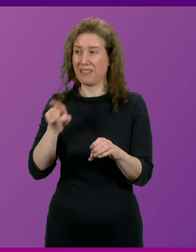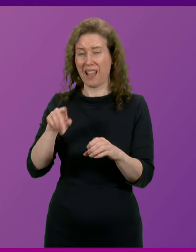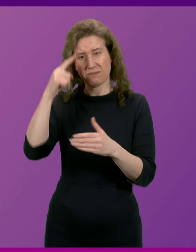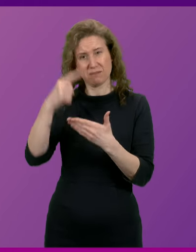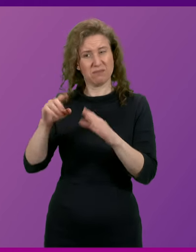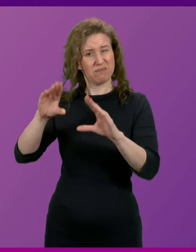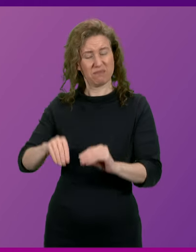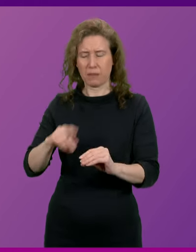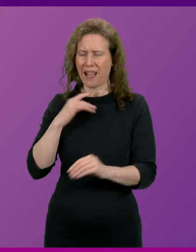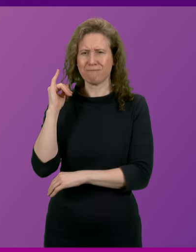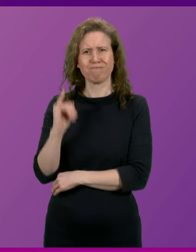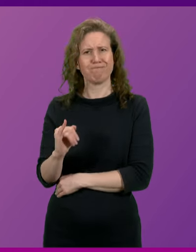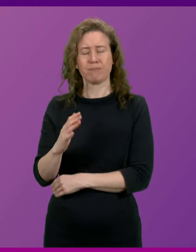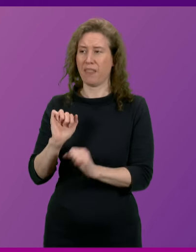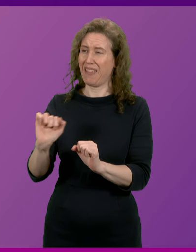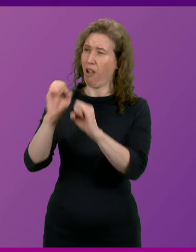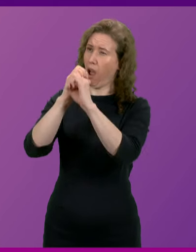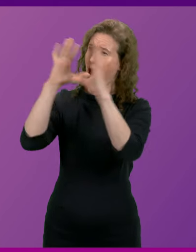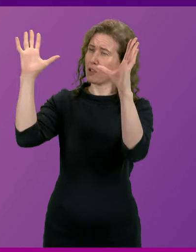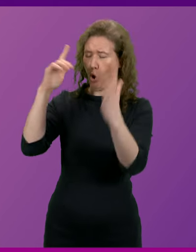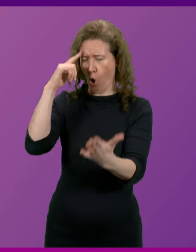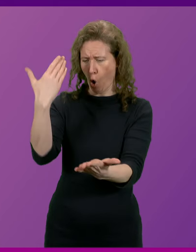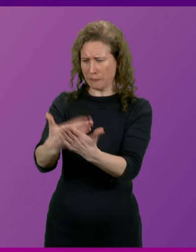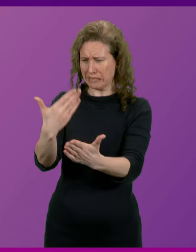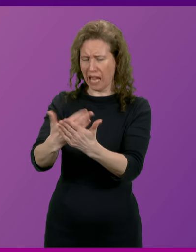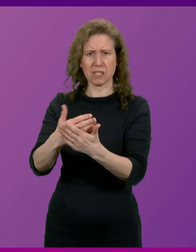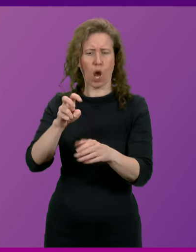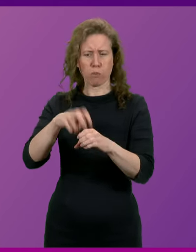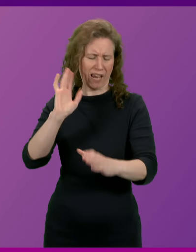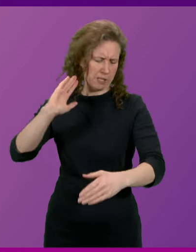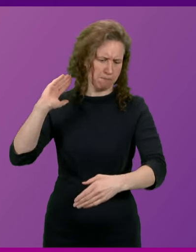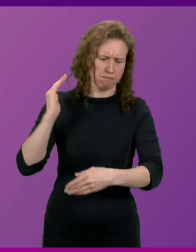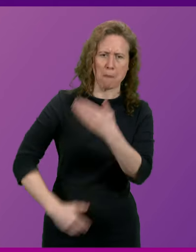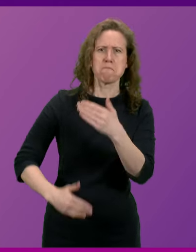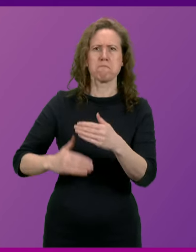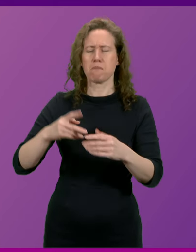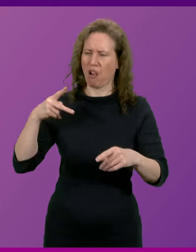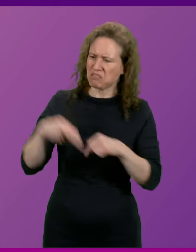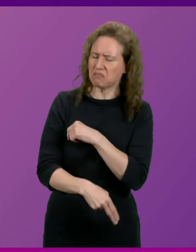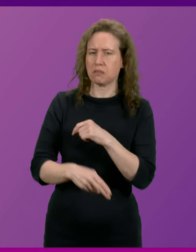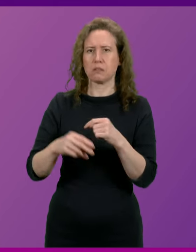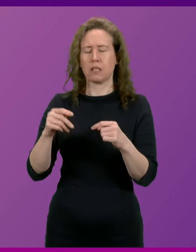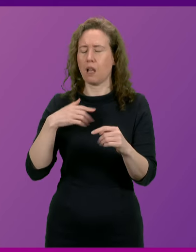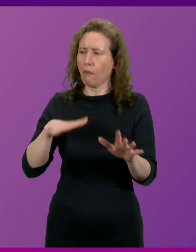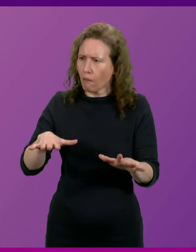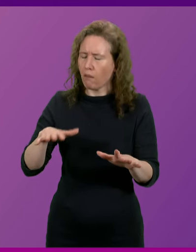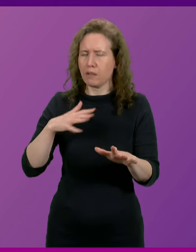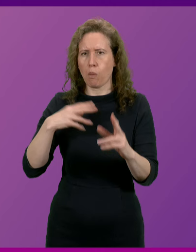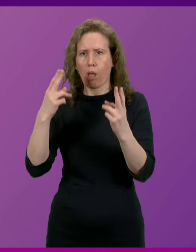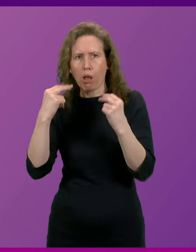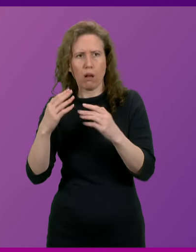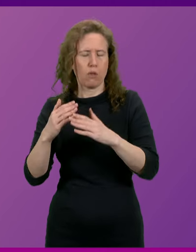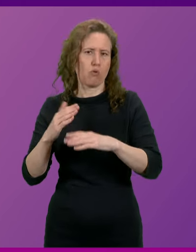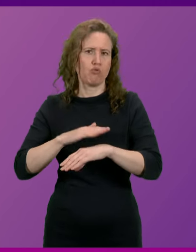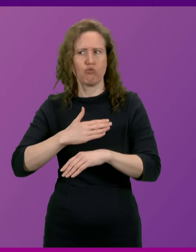on their ideological obsession of a hard Brexit and a perverse desire to submit to the right wing, with Labour